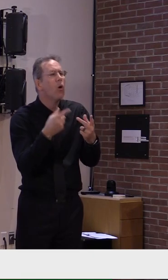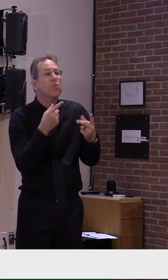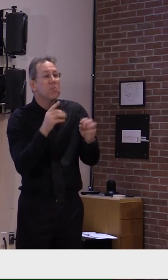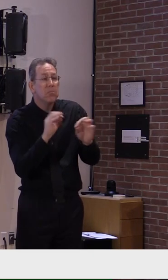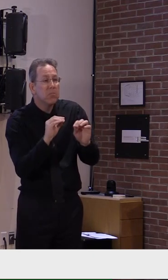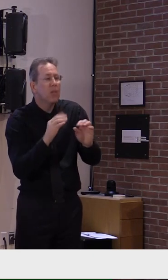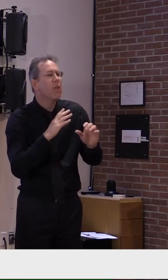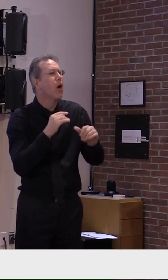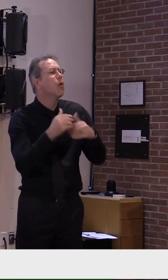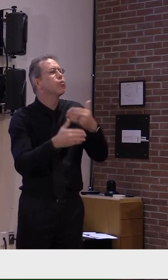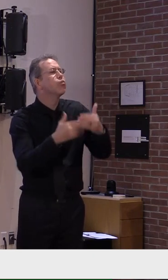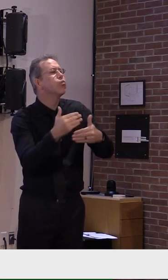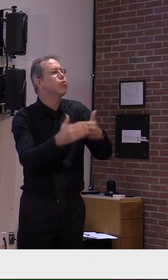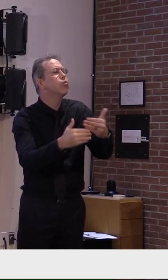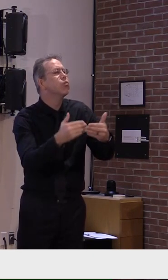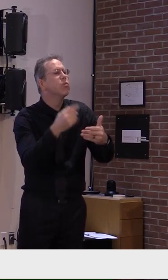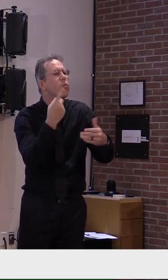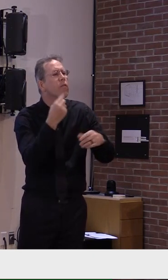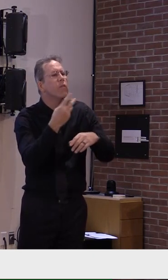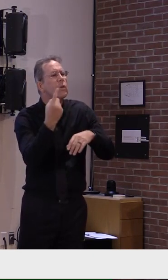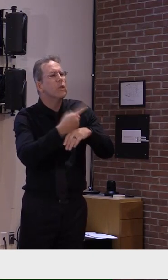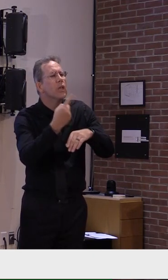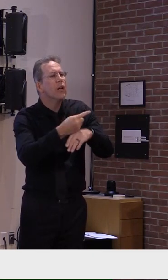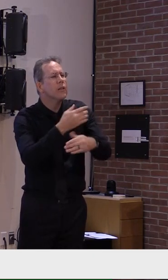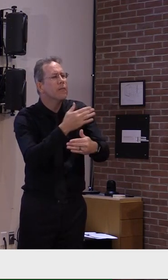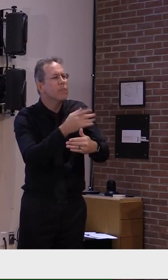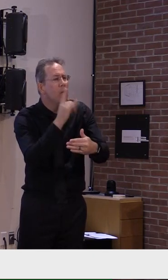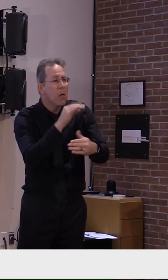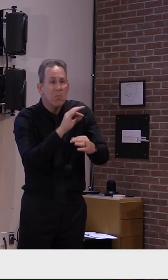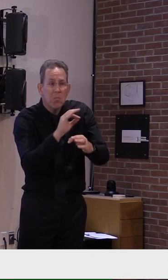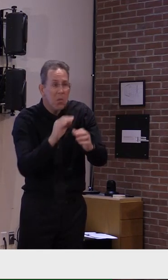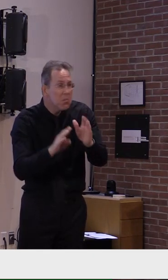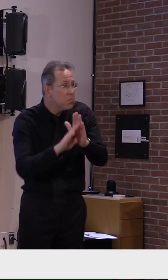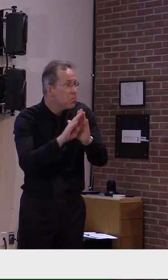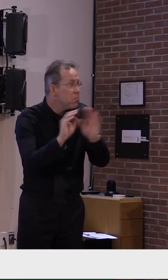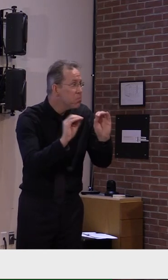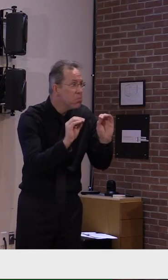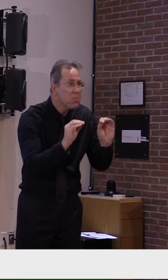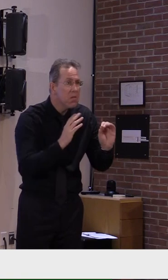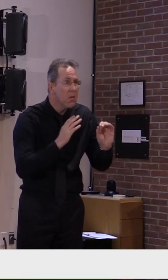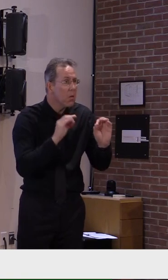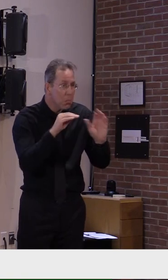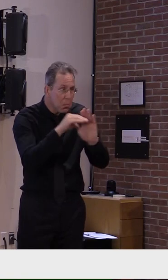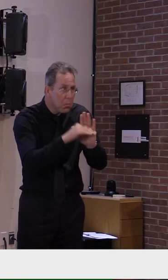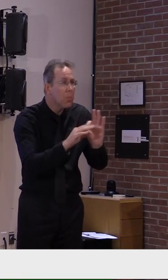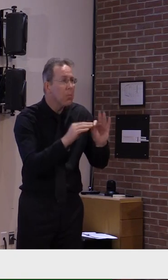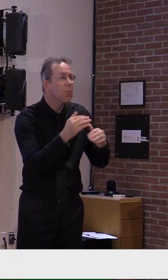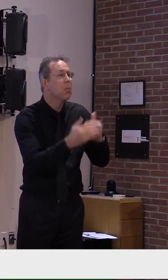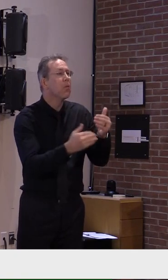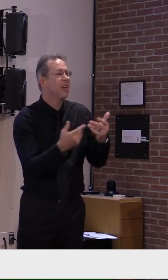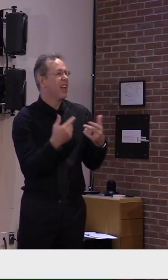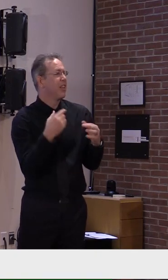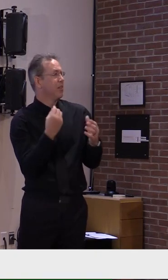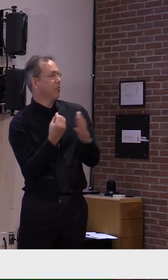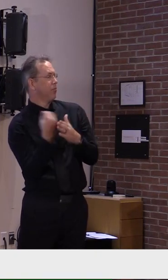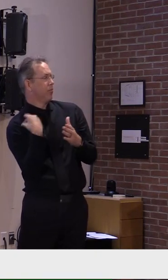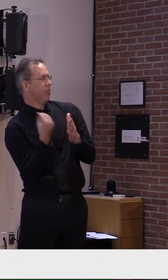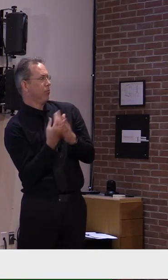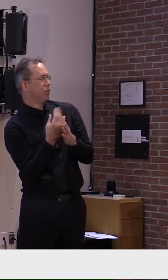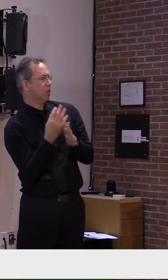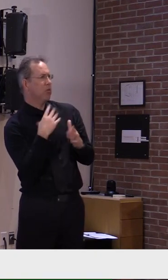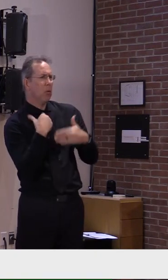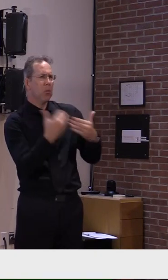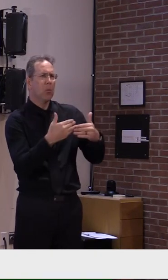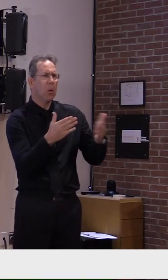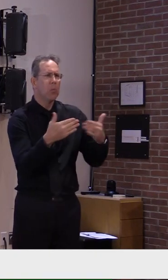was happening, what kind of change in our case counts we saw. And fortunately, throughout the spring, we didn't see much change as the economy slowly and